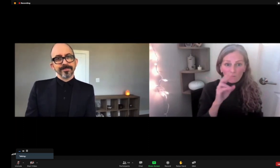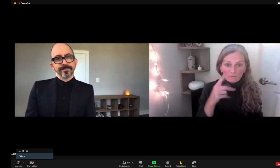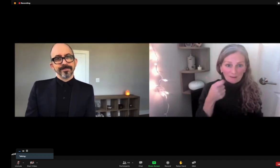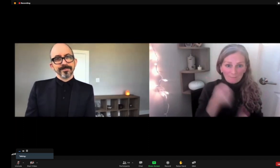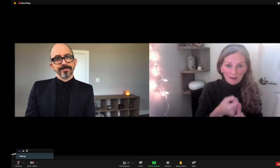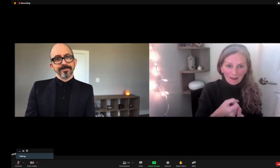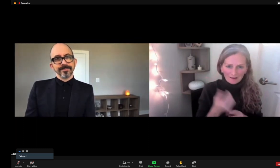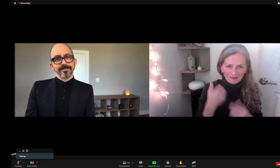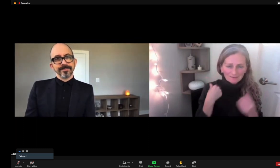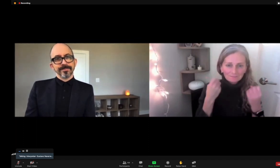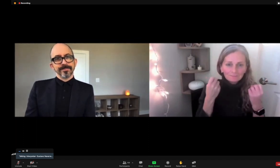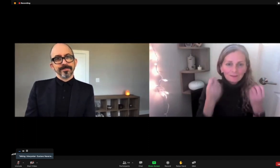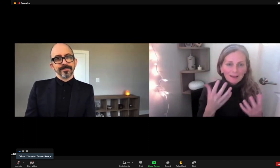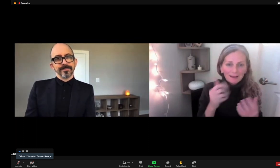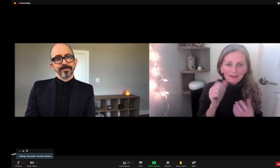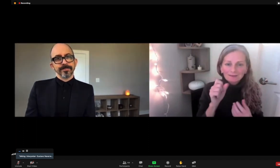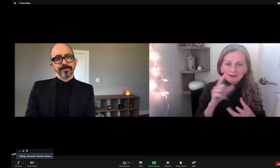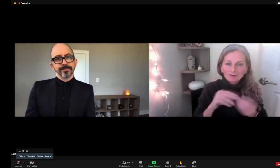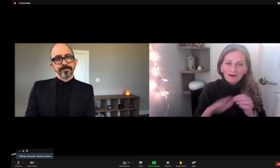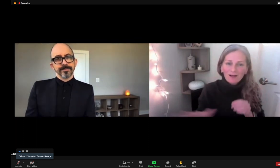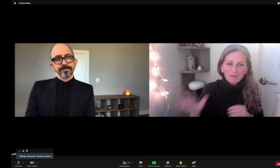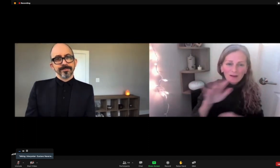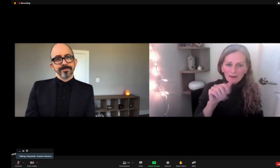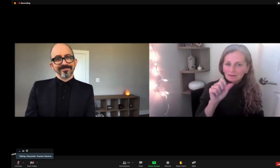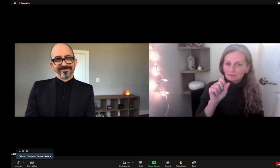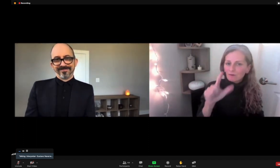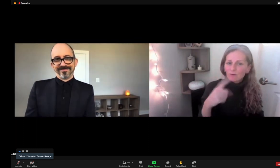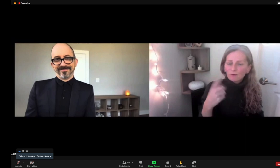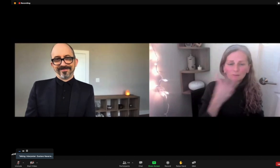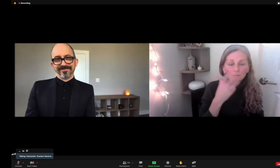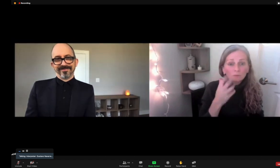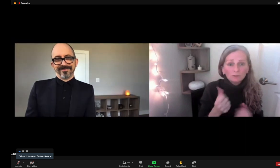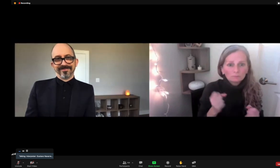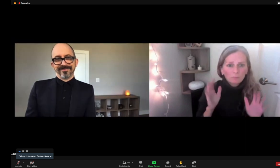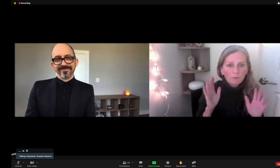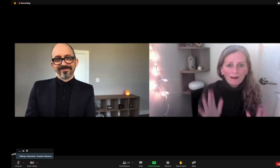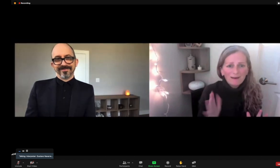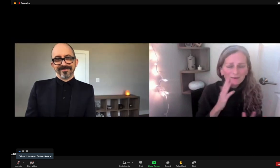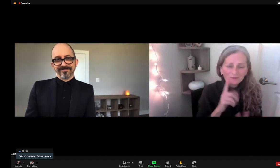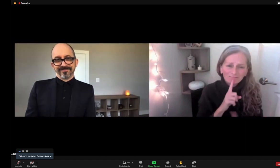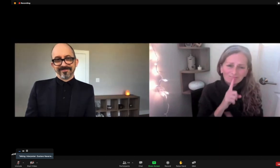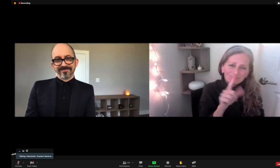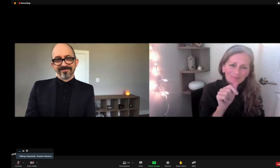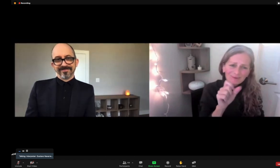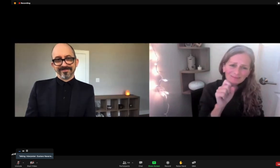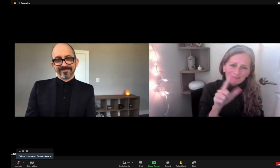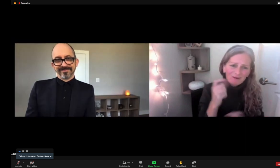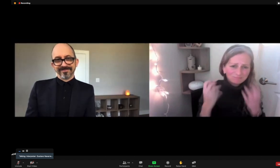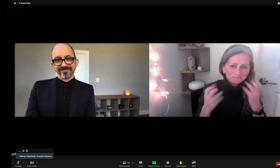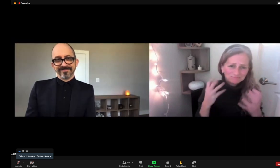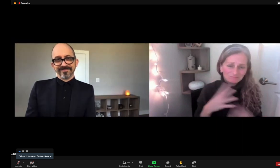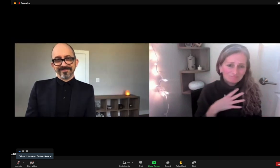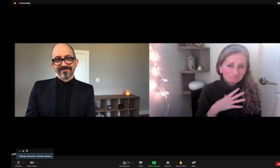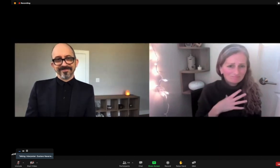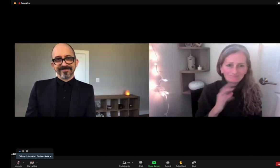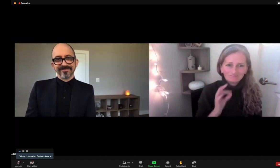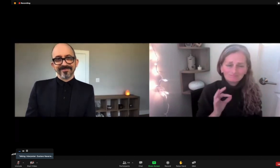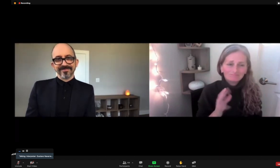Prior to COVID-19, a lot of ASL stories, there were a lot of ASL stories out there. There were phenomenal ASL stories that